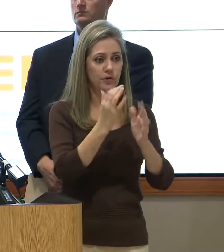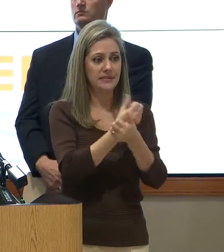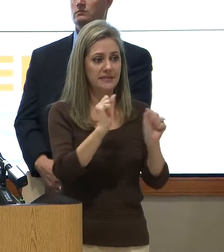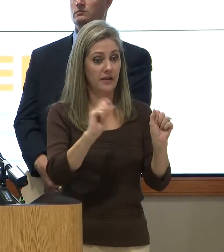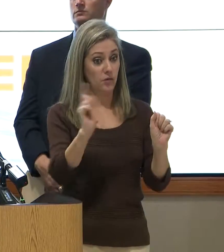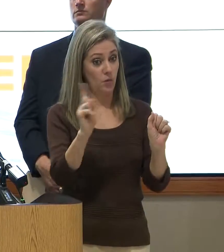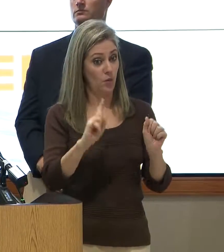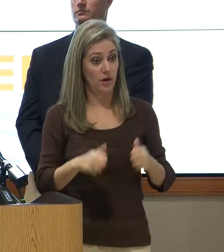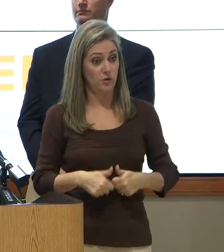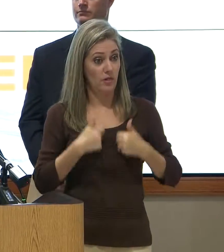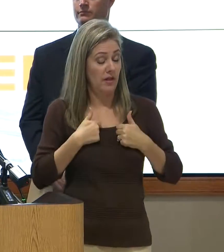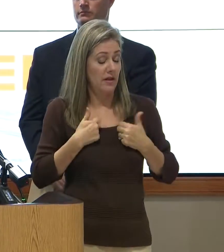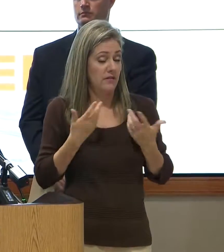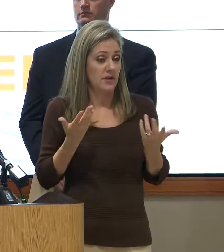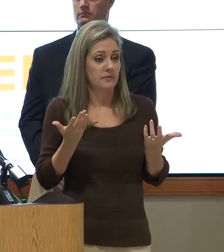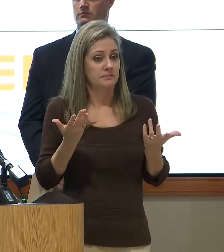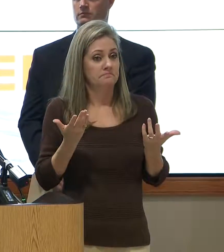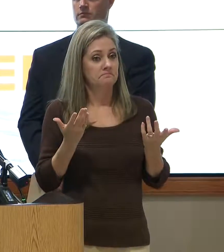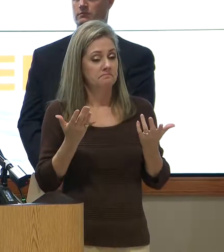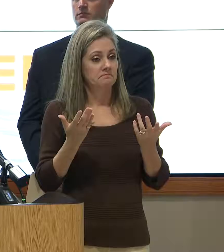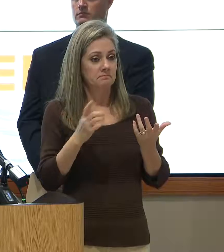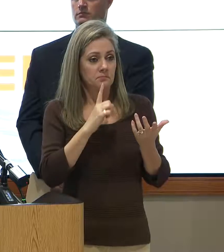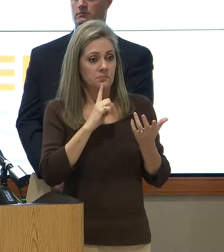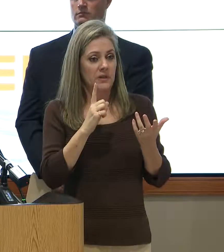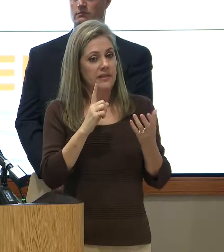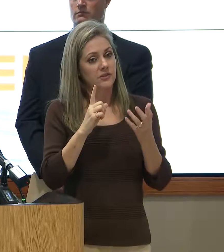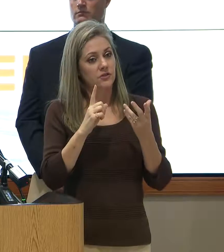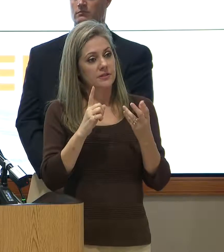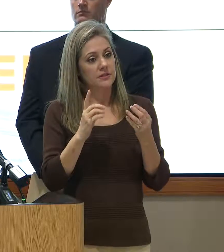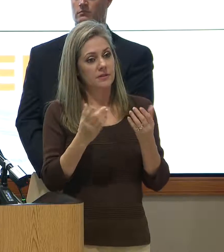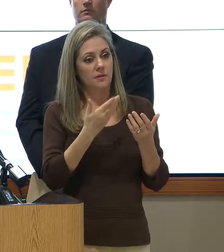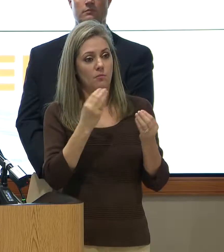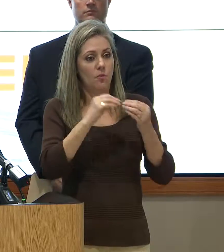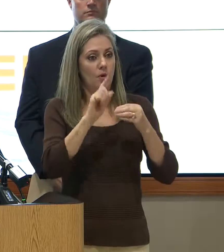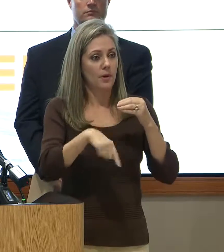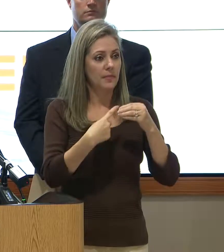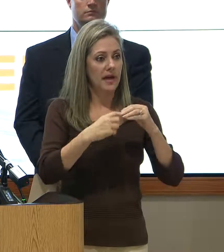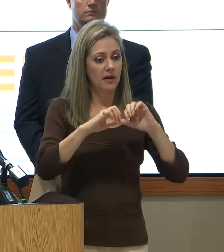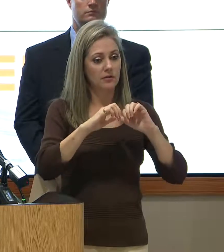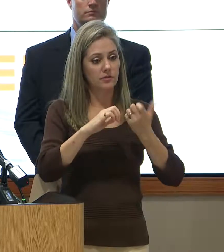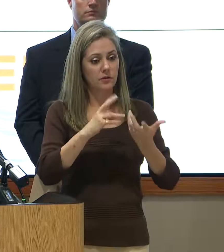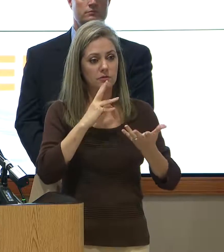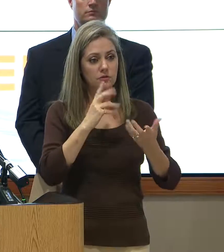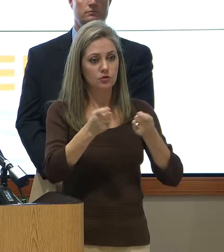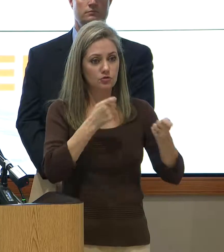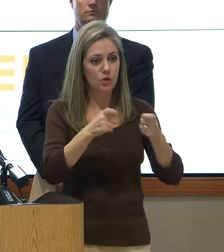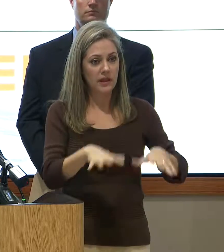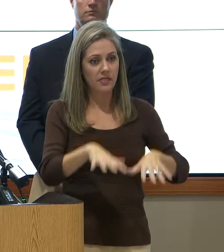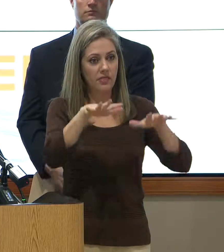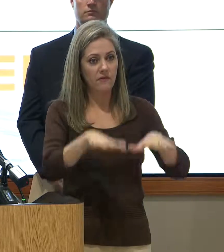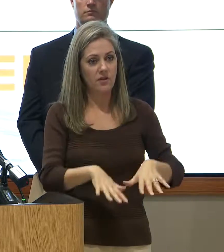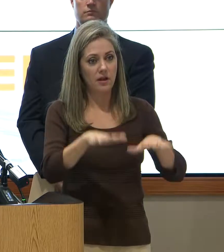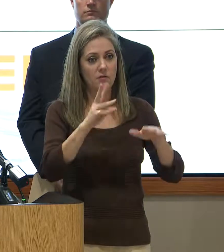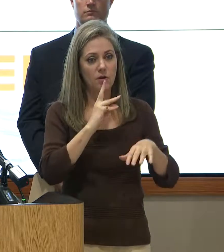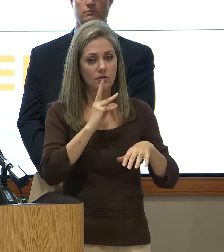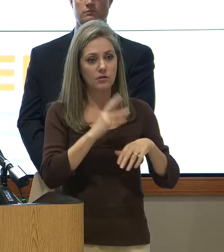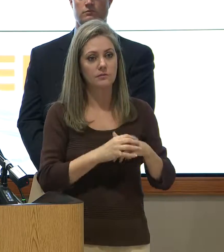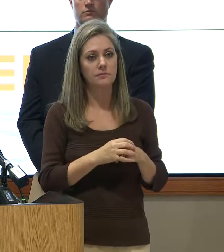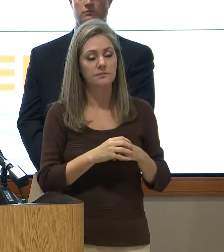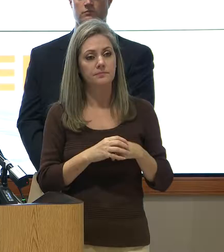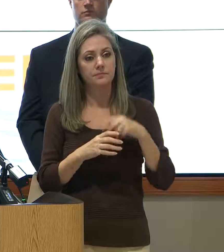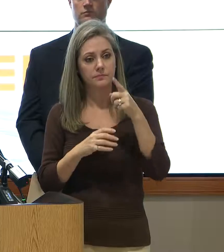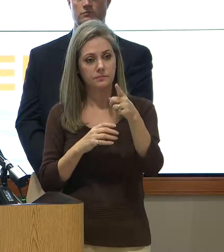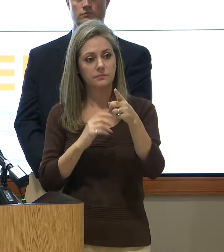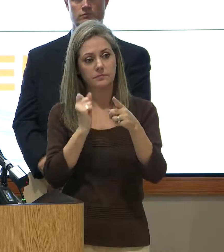live is just more a question of hydrology than anything else that we need to look at. One or two more? Judge, to